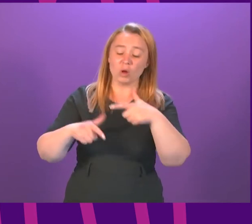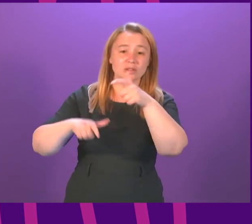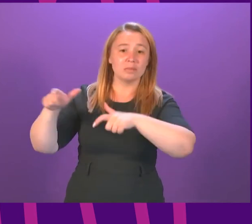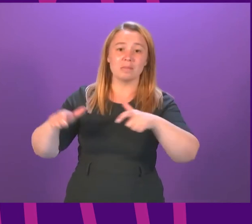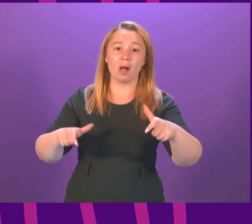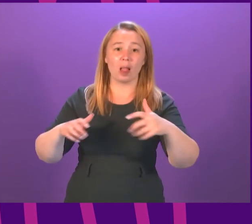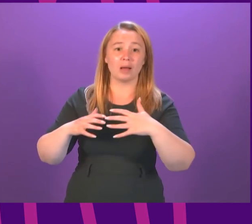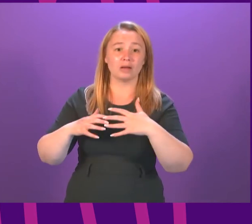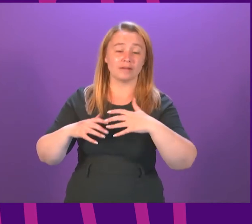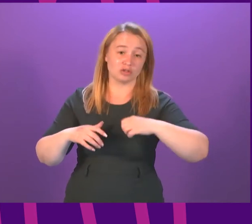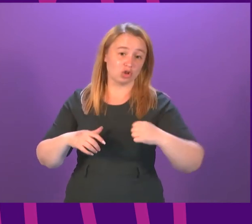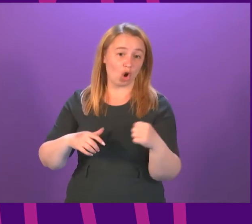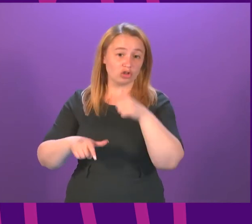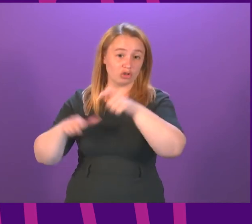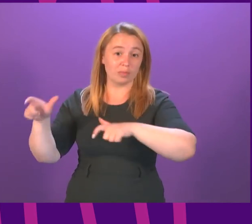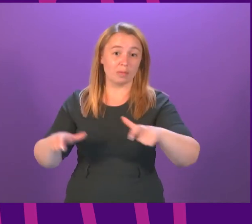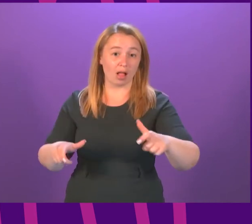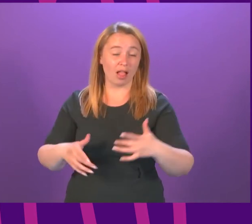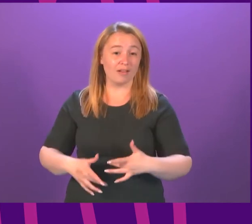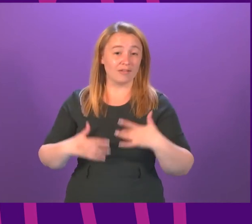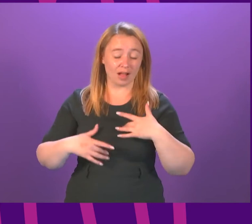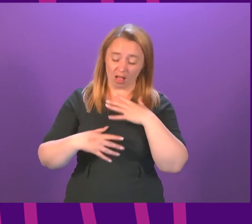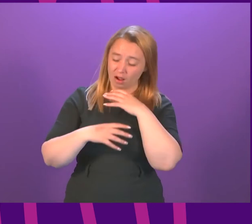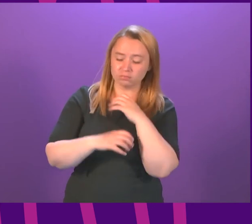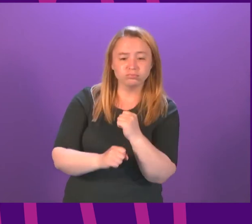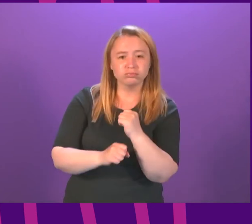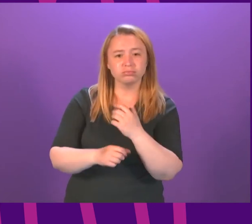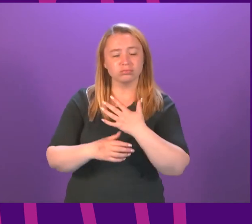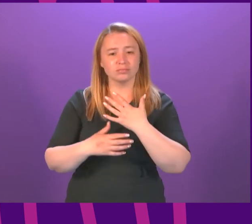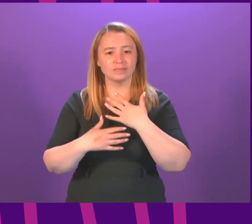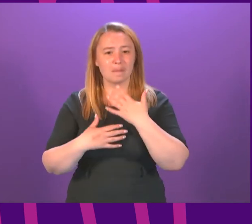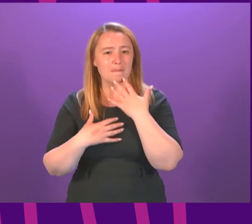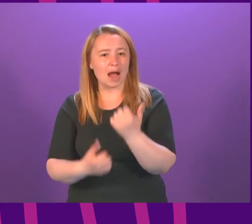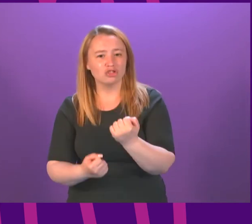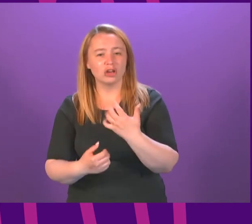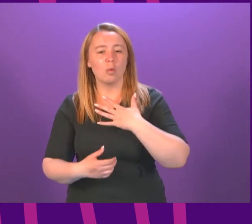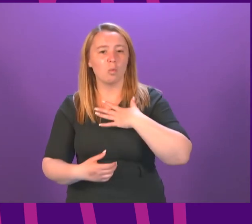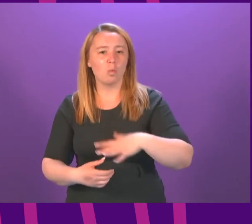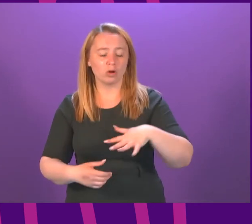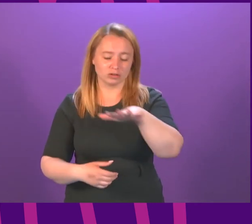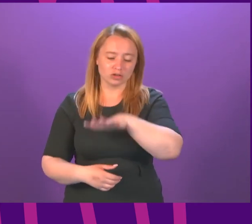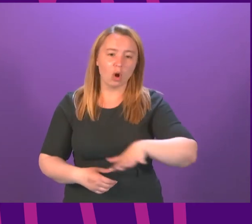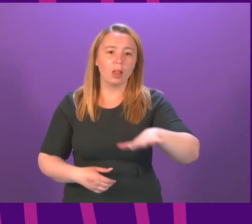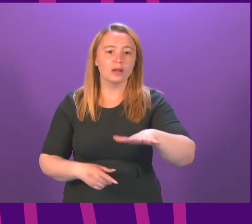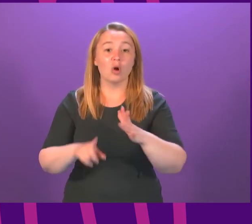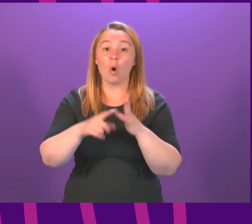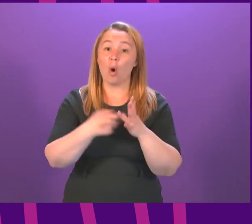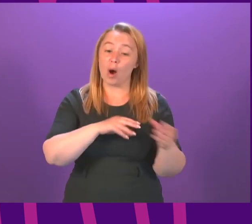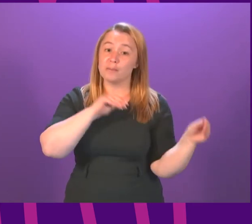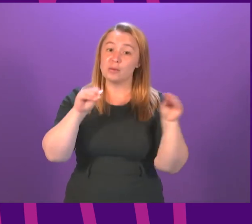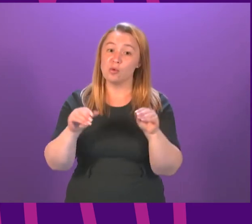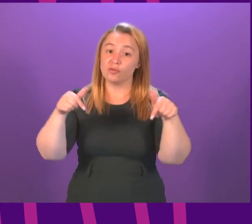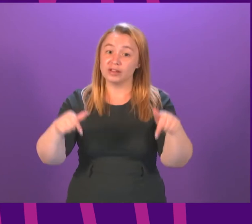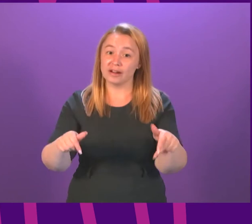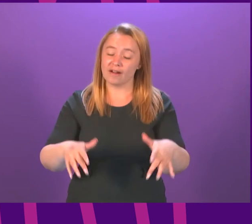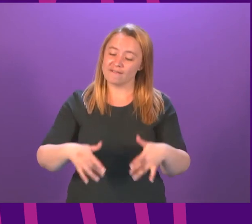Scots for this, their land of birth or their adopted homeland. It tells of a